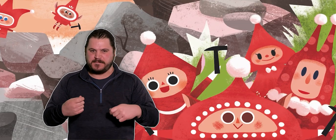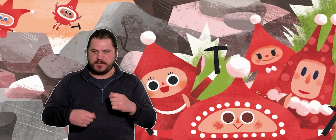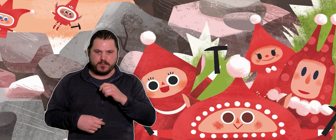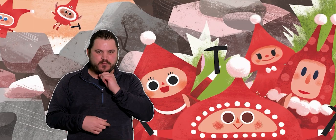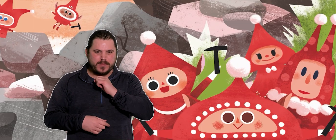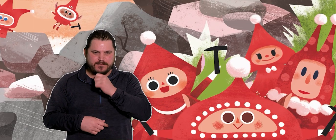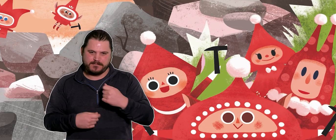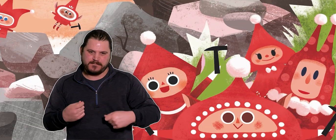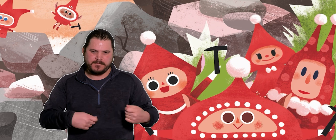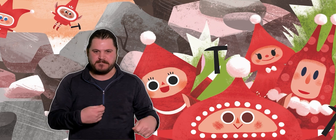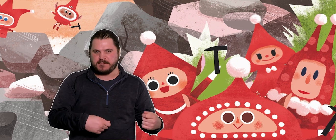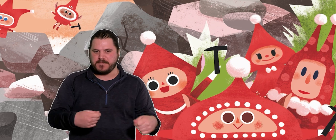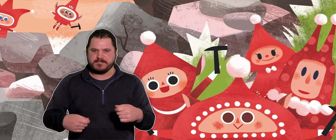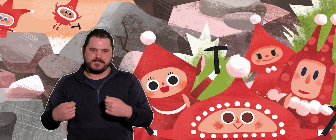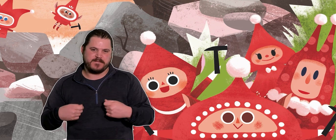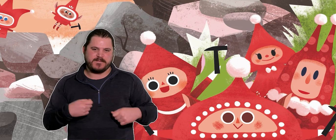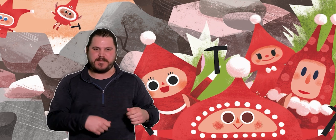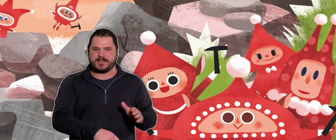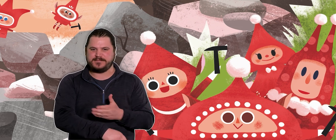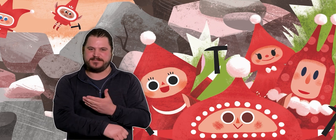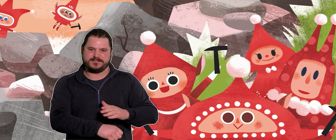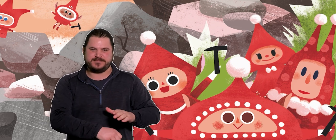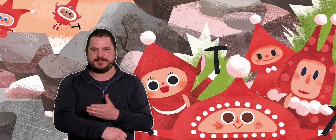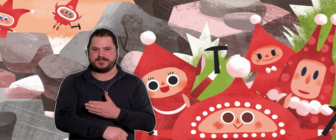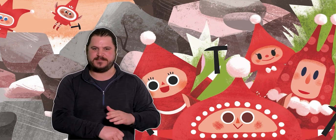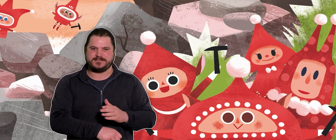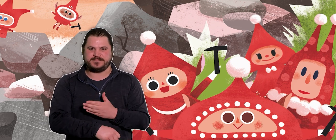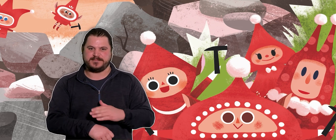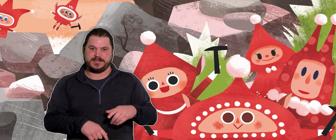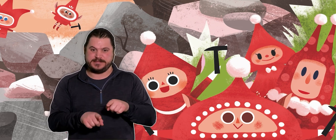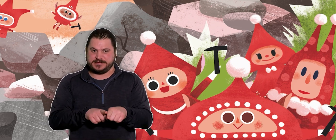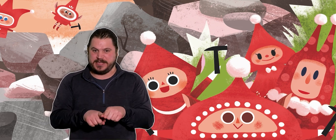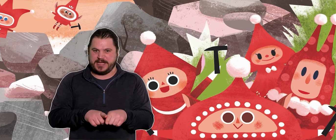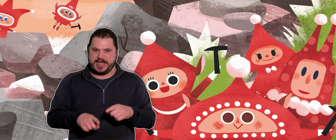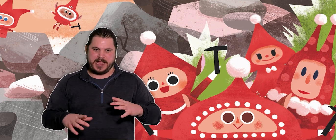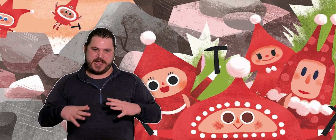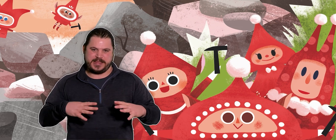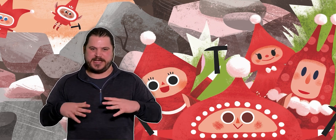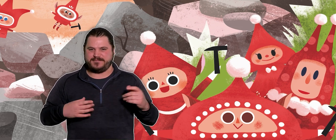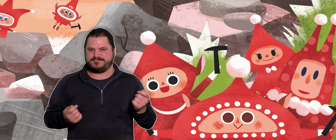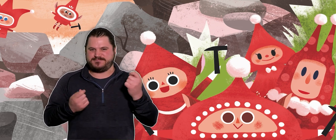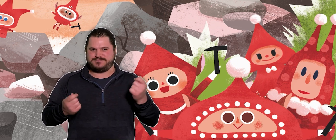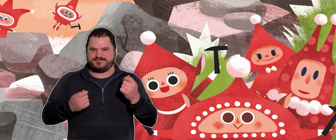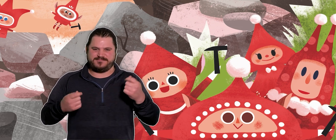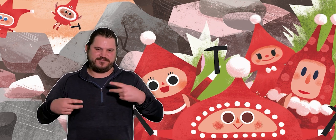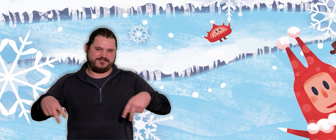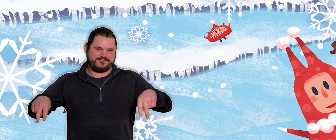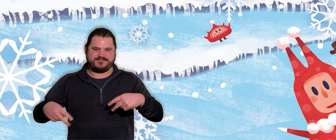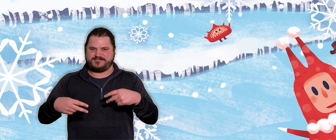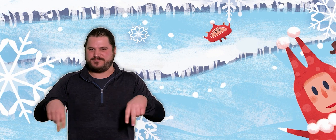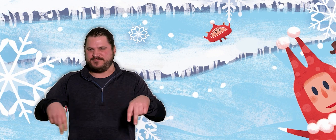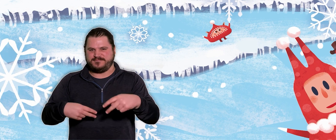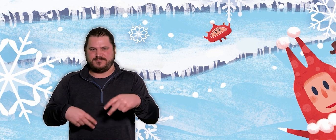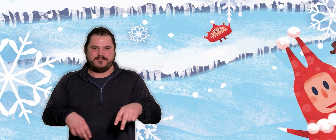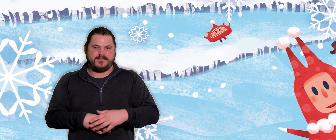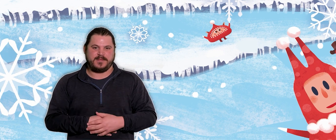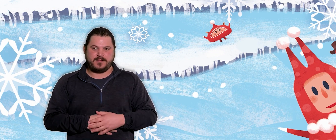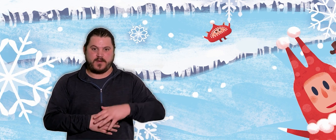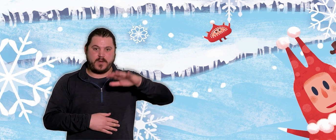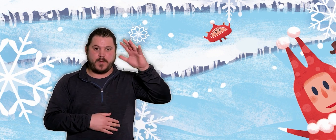on the singing rocks and danced up a storm in their holiday socks. The mist from the Great Falls looked like